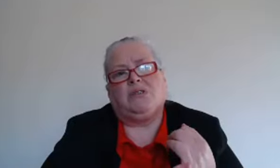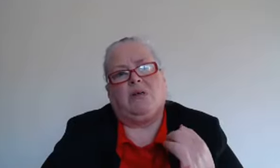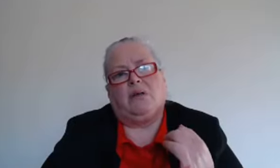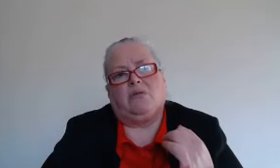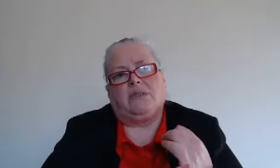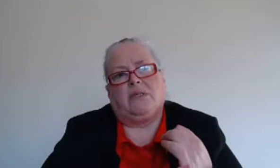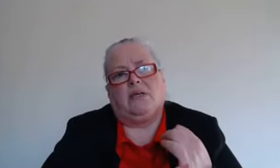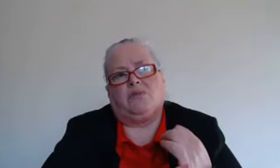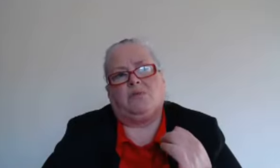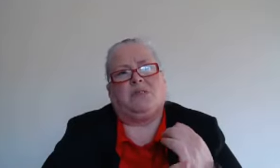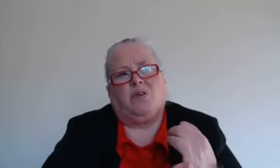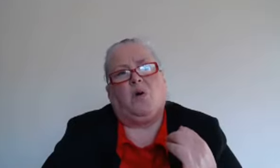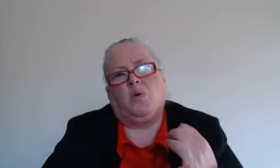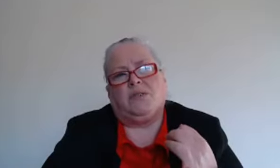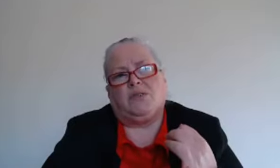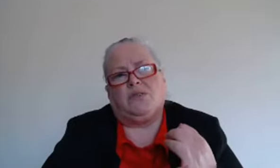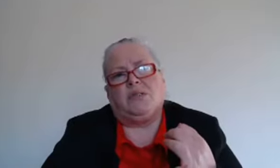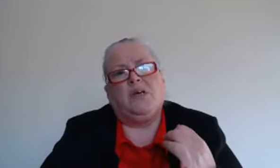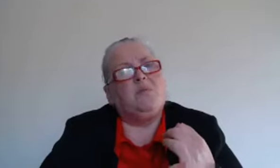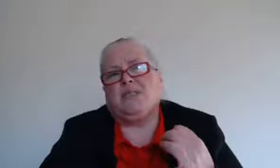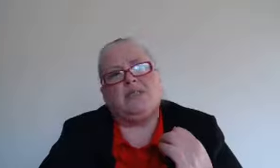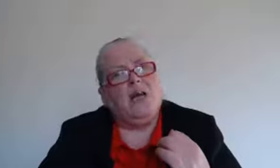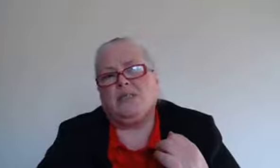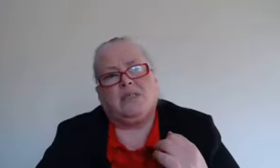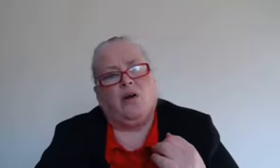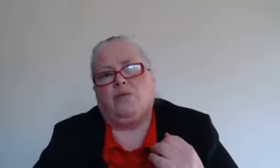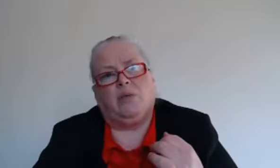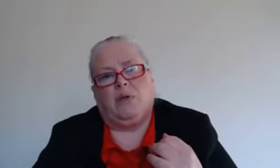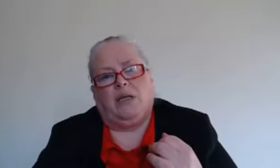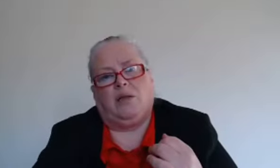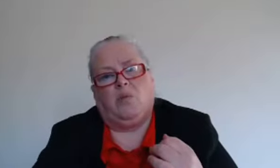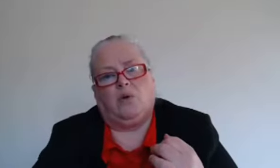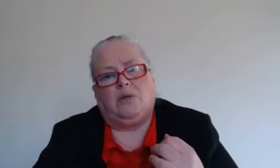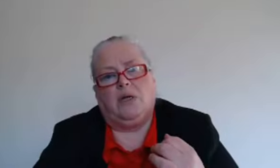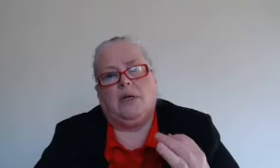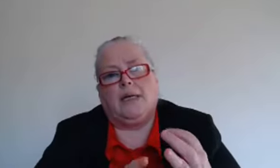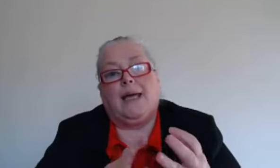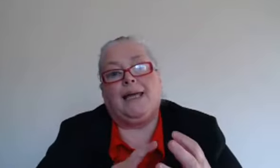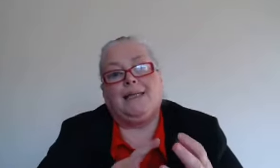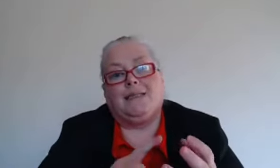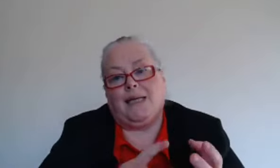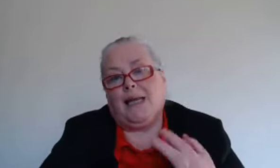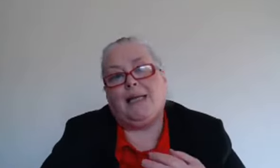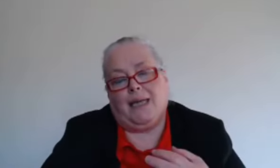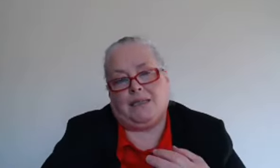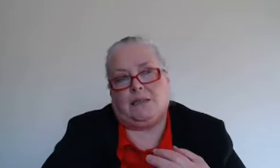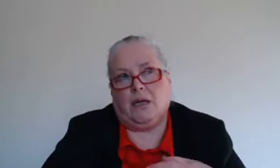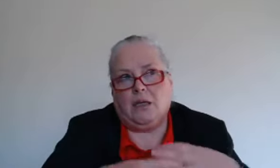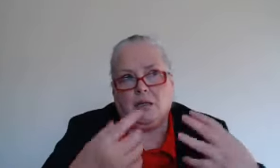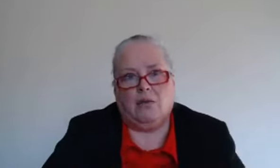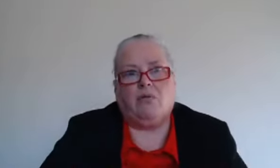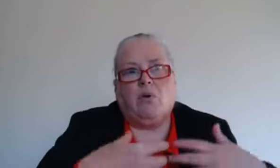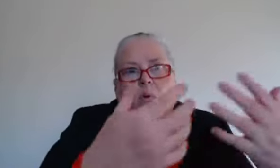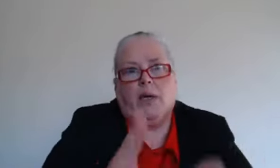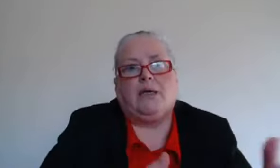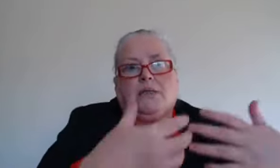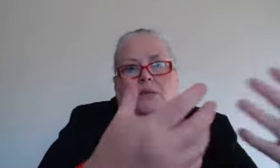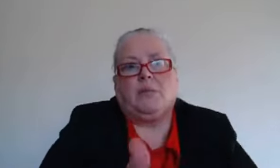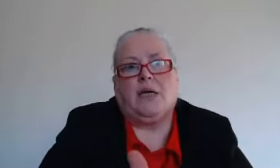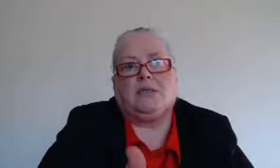doing it for the sake of doing because I've always done it but it's not serving me anymore can I delegate it can I give it away to somebody else